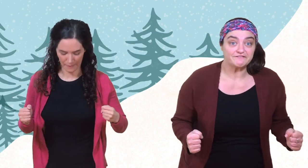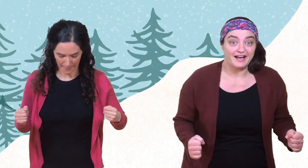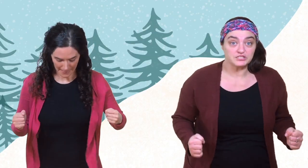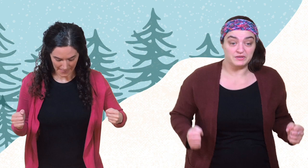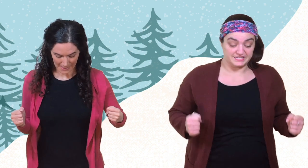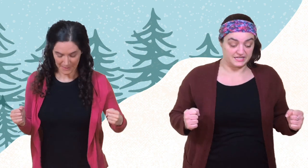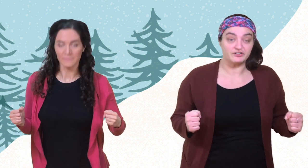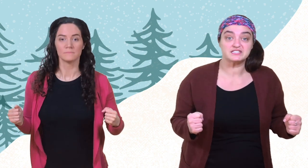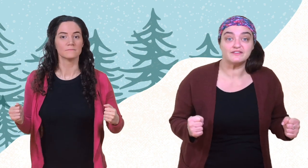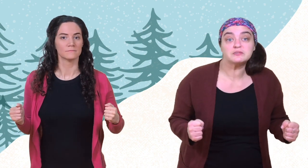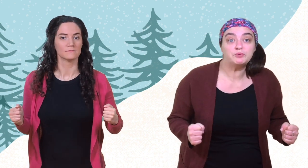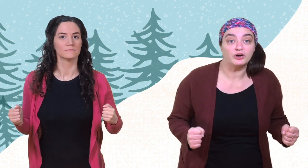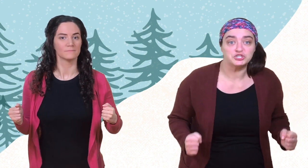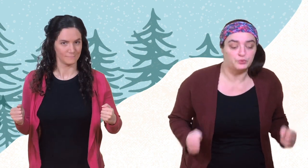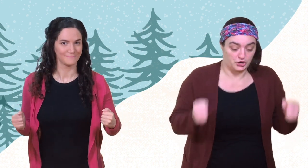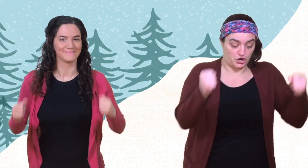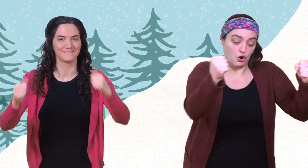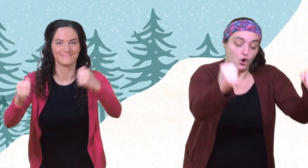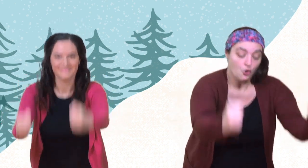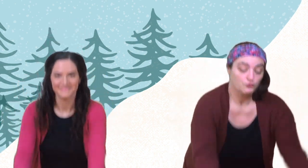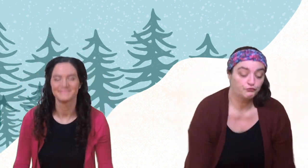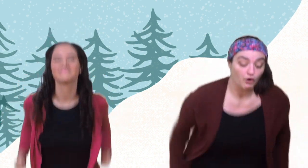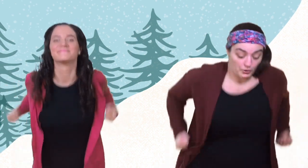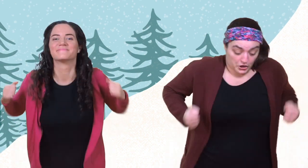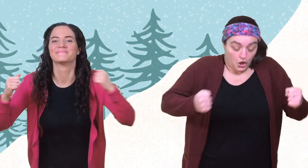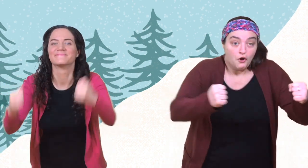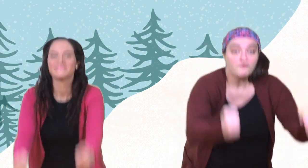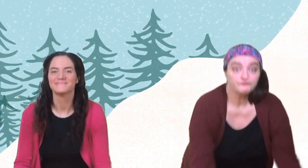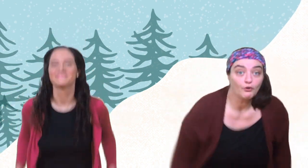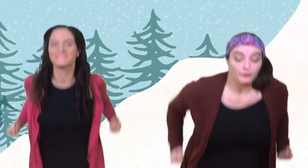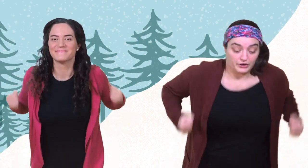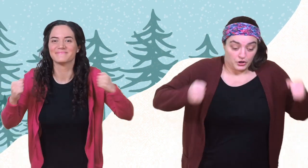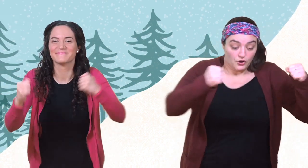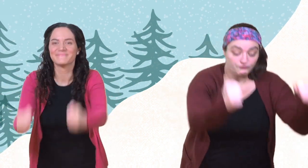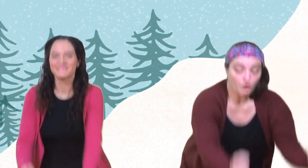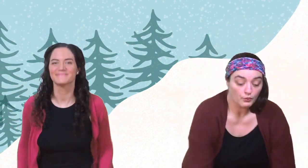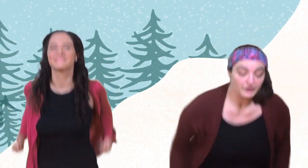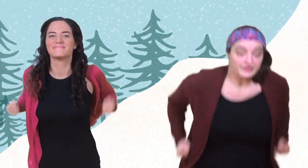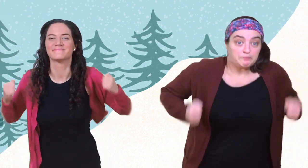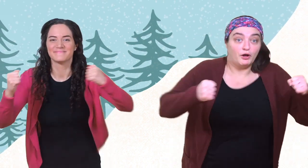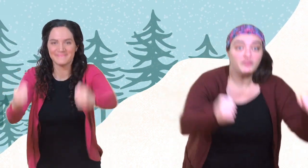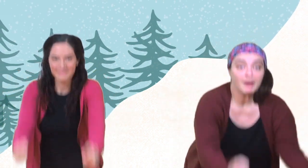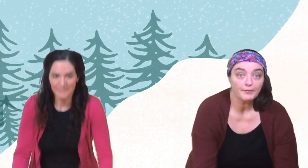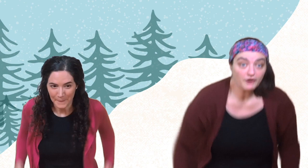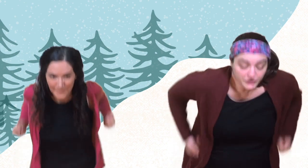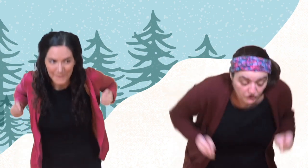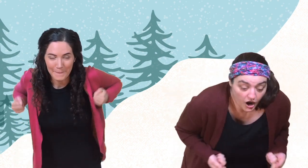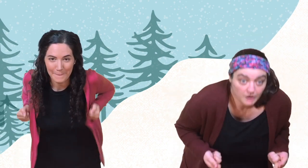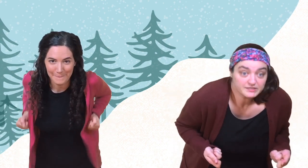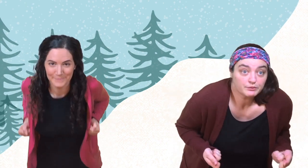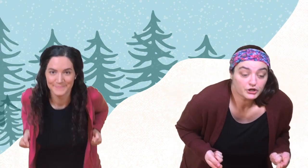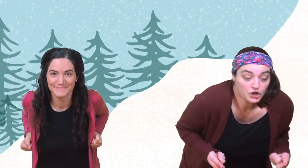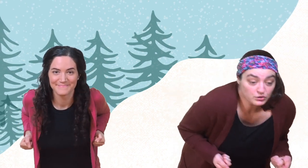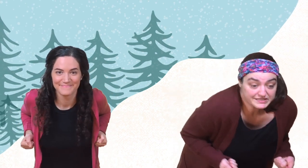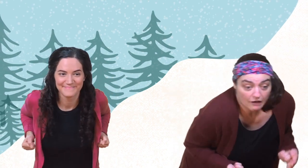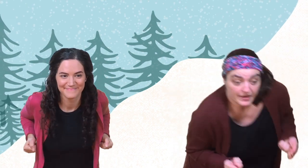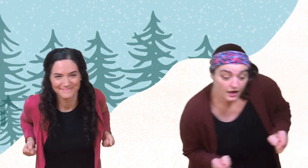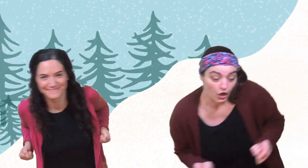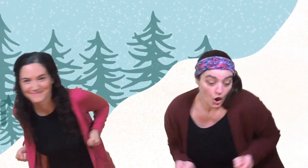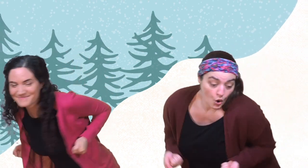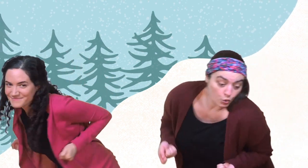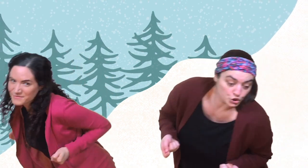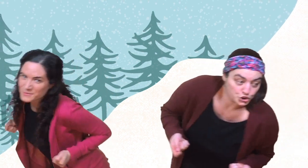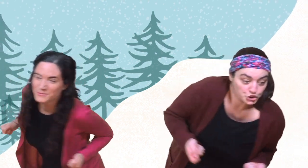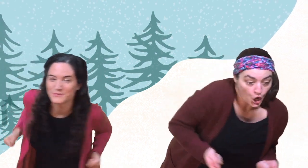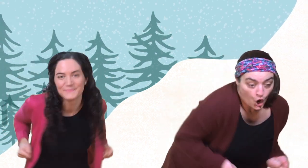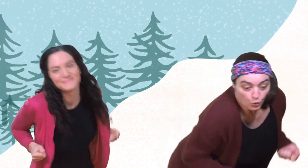nice and fast, need to give ourselves a push. We're gonna go forward, forward, forward. And then pull them up under your arms and we're gonna coast down the